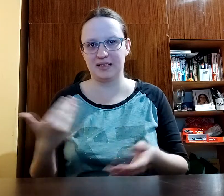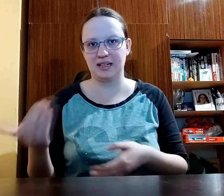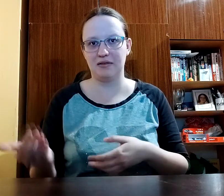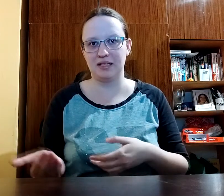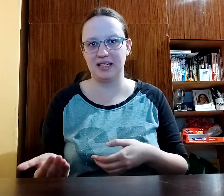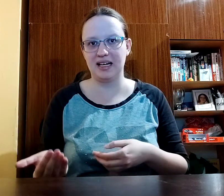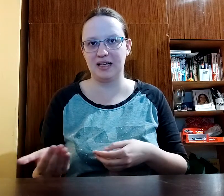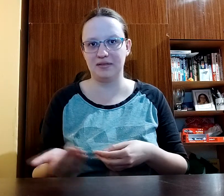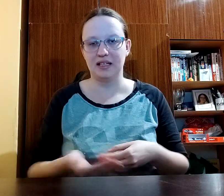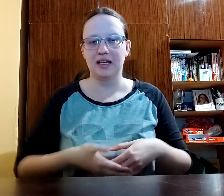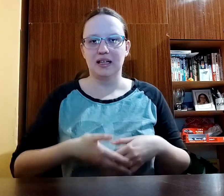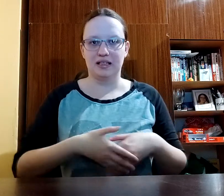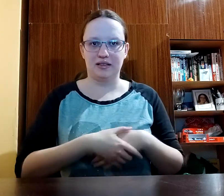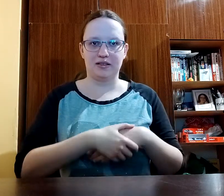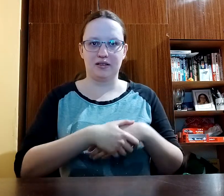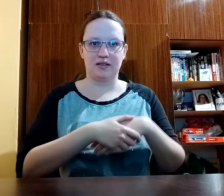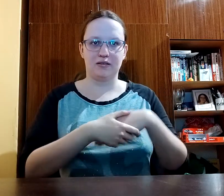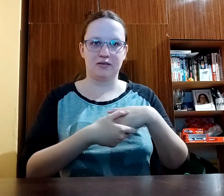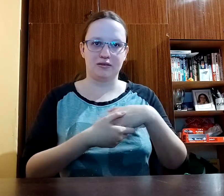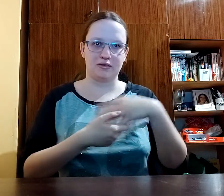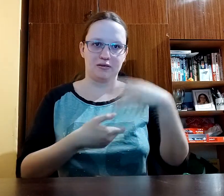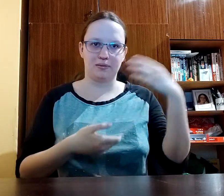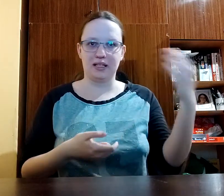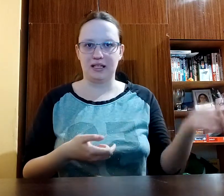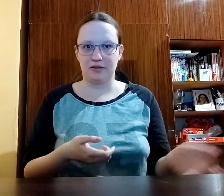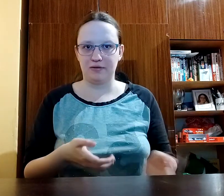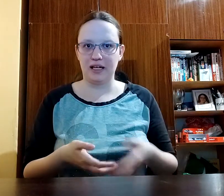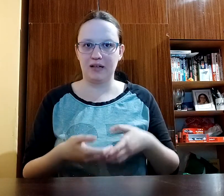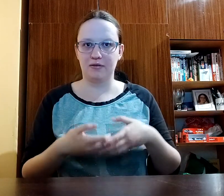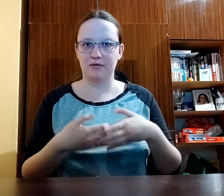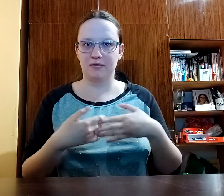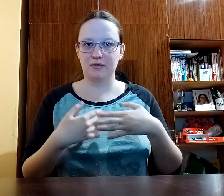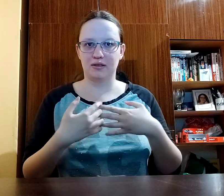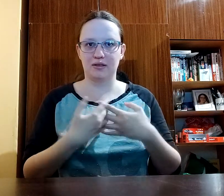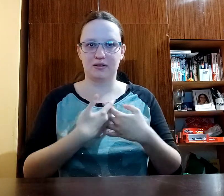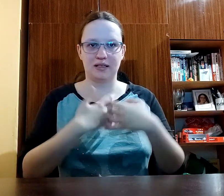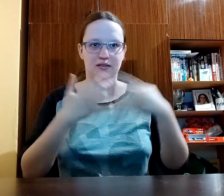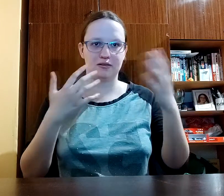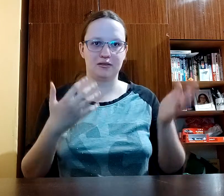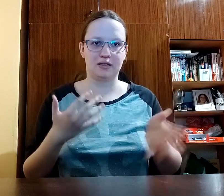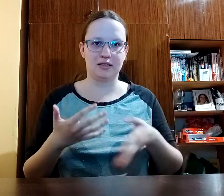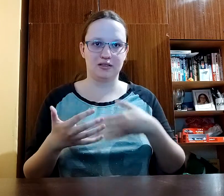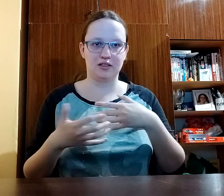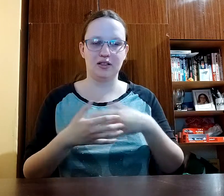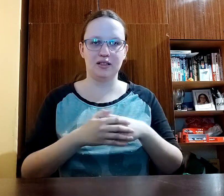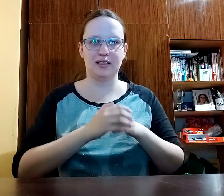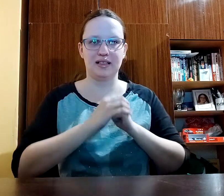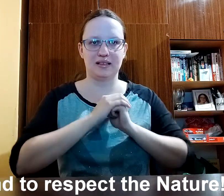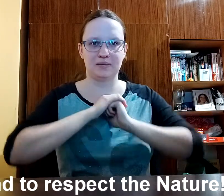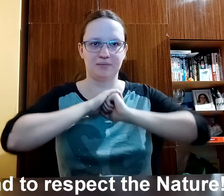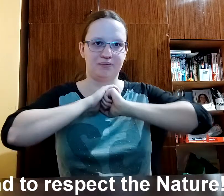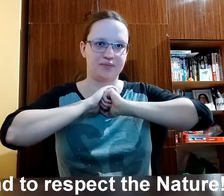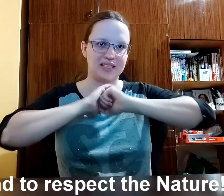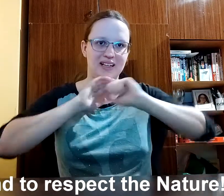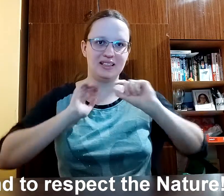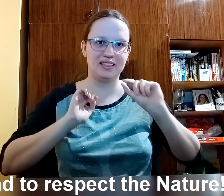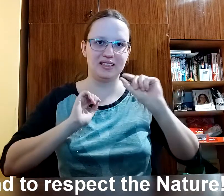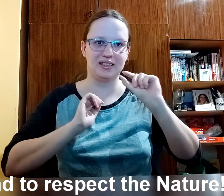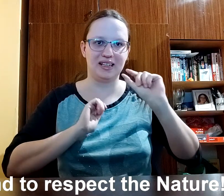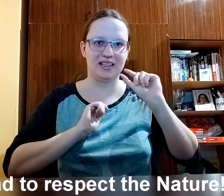our lives and also to be like thankful and to enjoy the tiny like